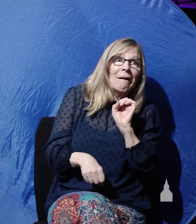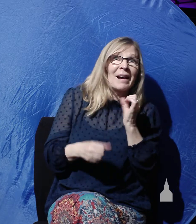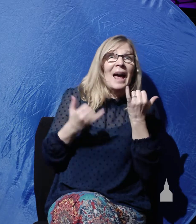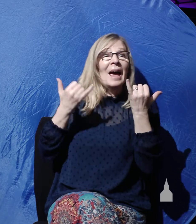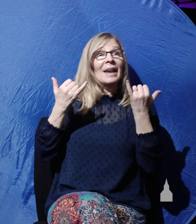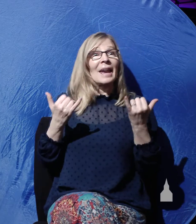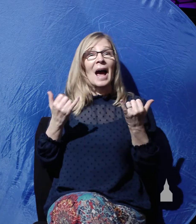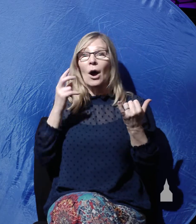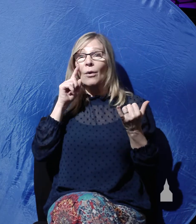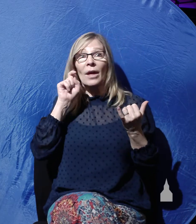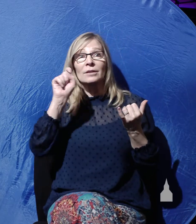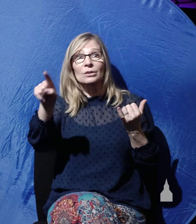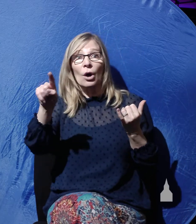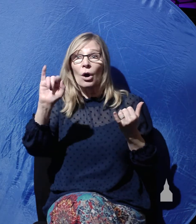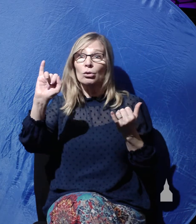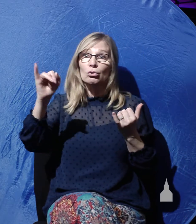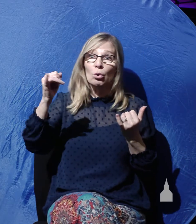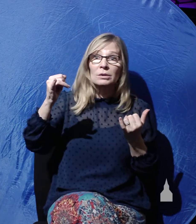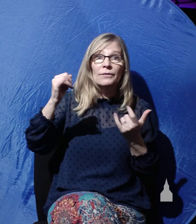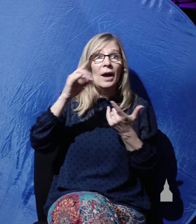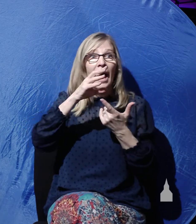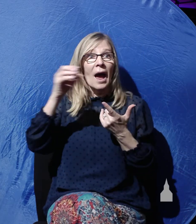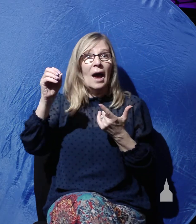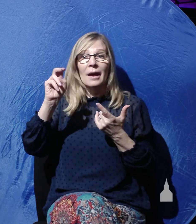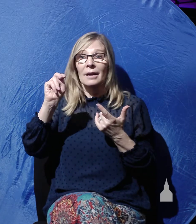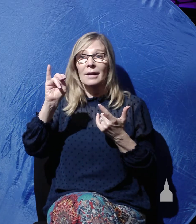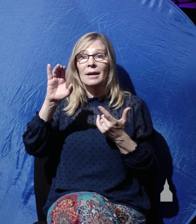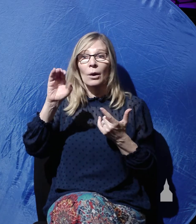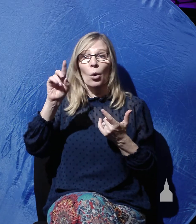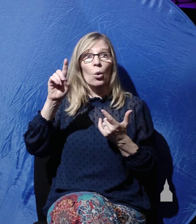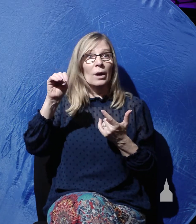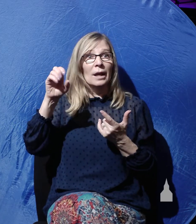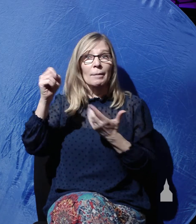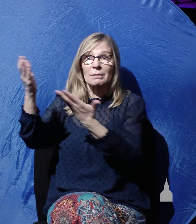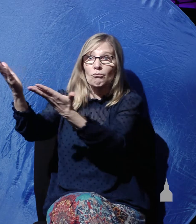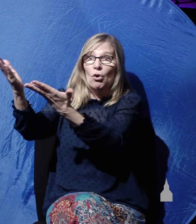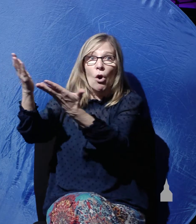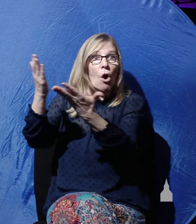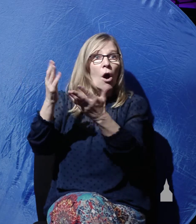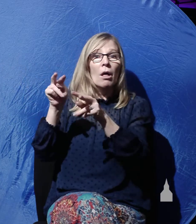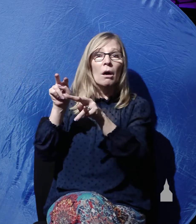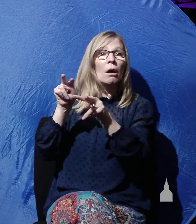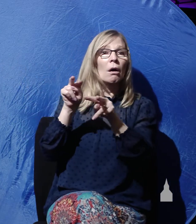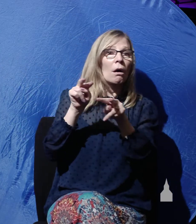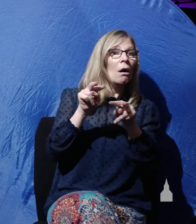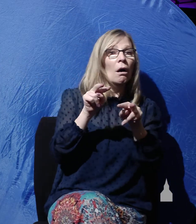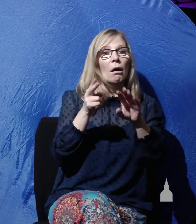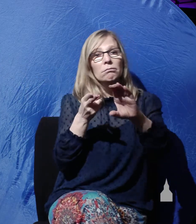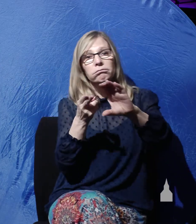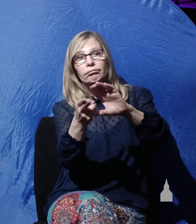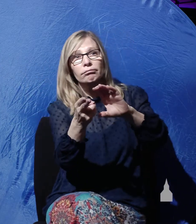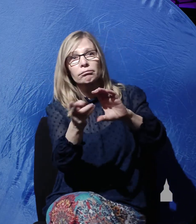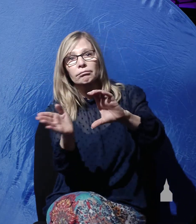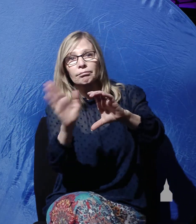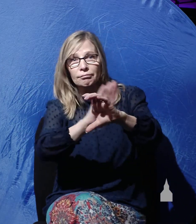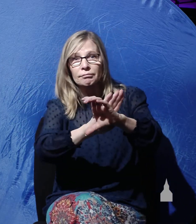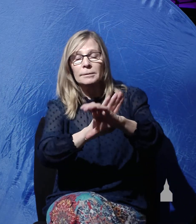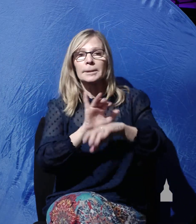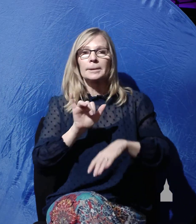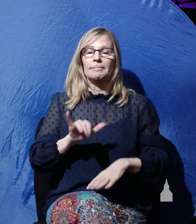where Joseph of Arimathea and Nicodemus had buried him, had laid him in the tomb. But at this point there was